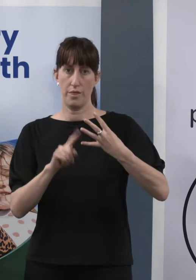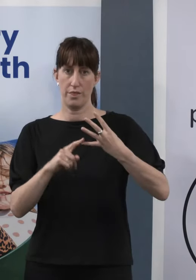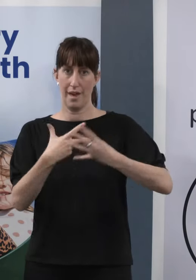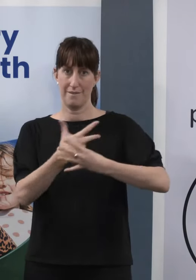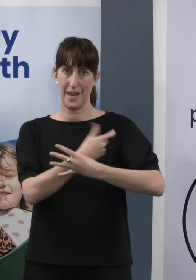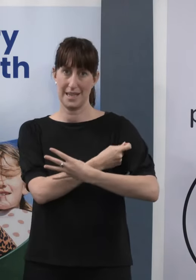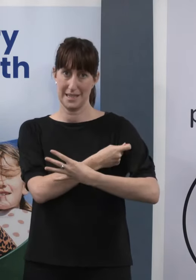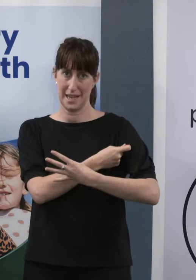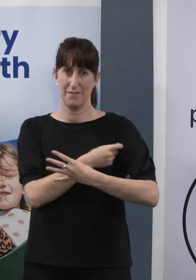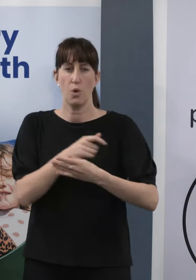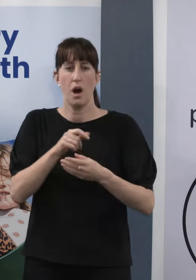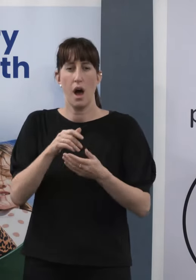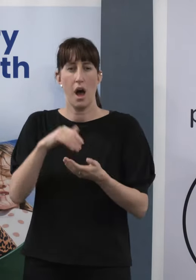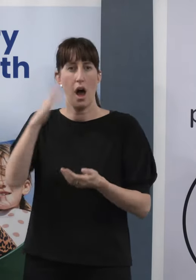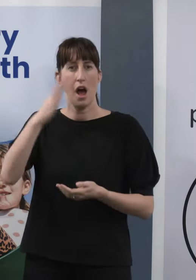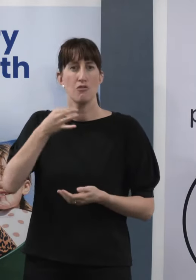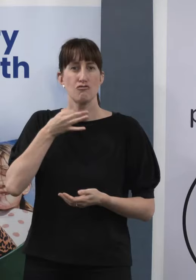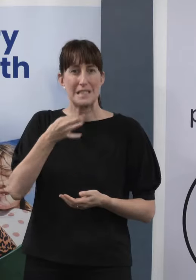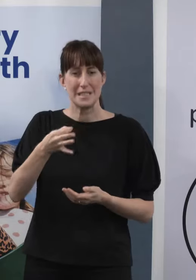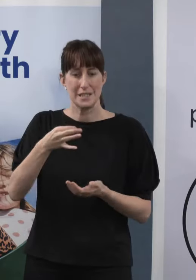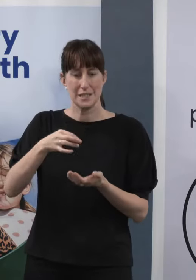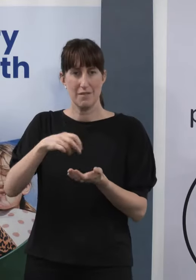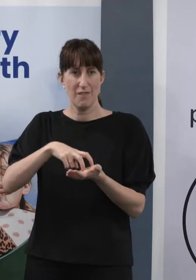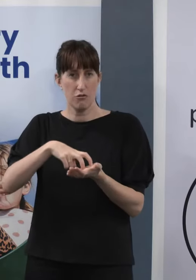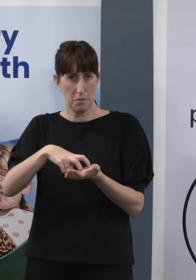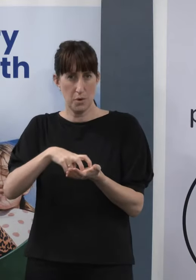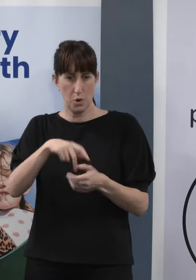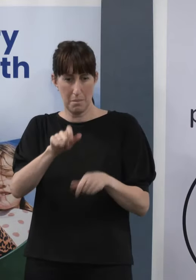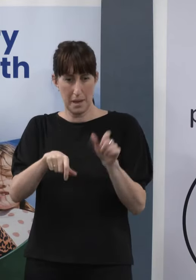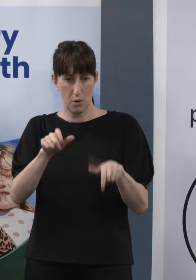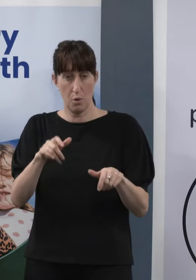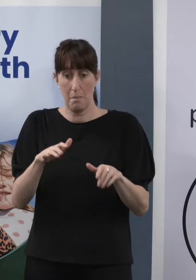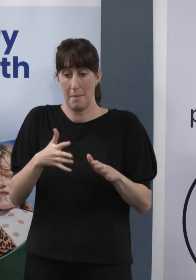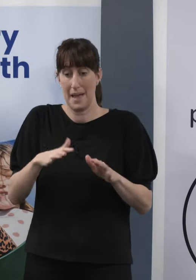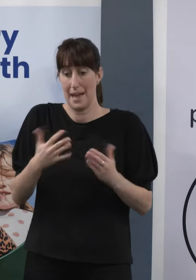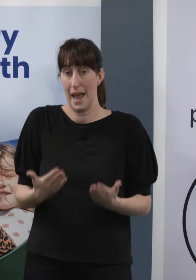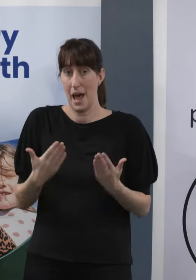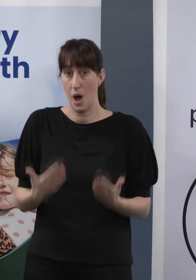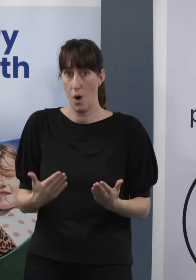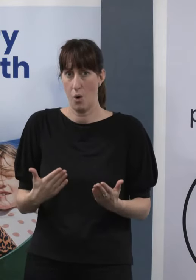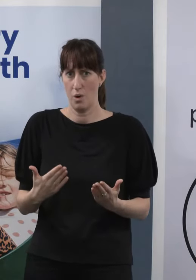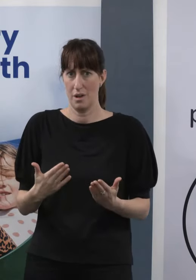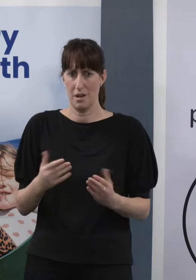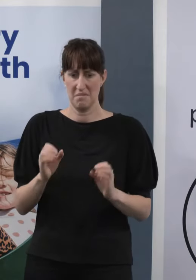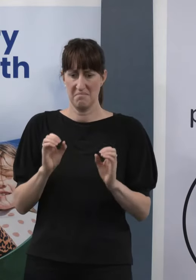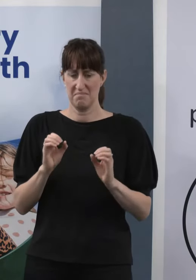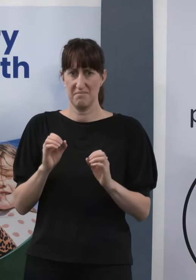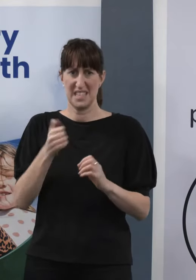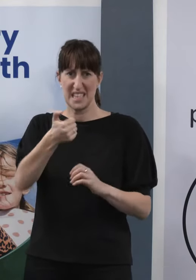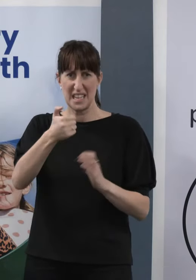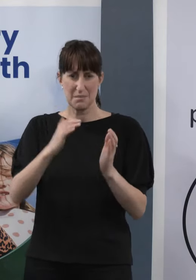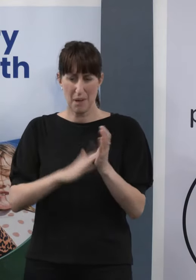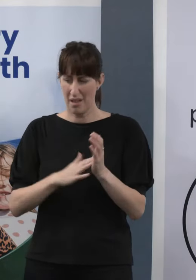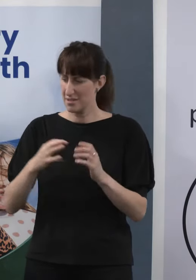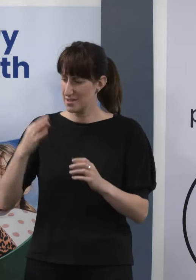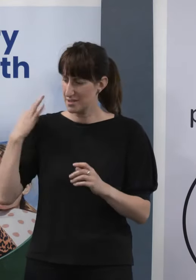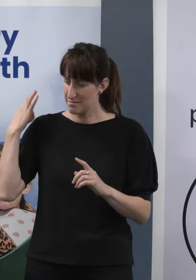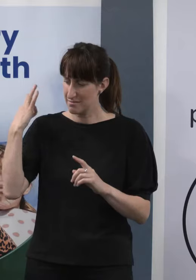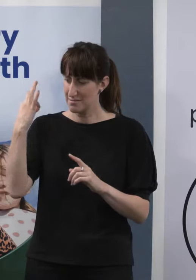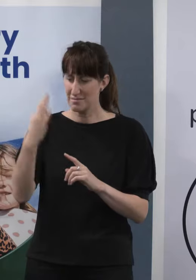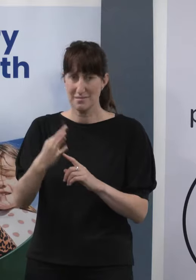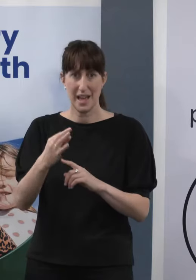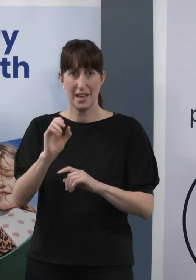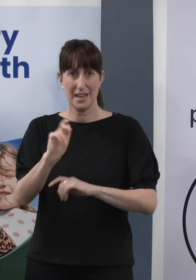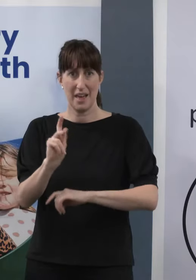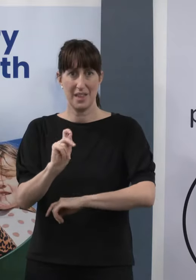who are the most vulnerable and whose immunity may well be waning now with that six-month gap between their third